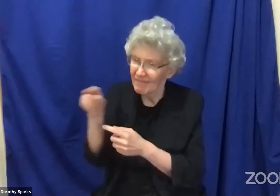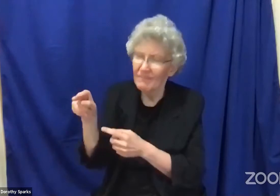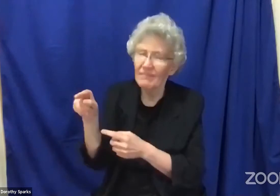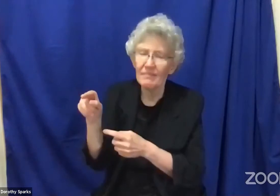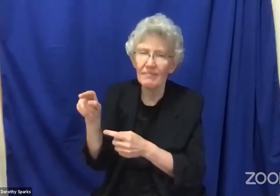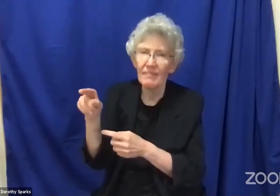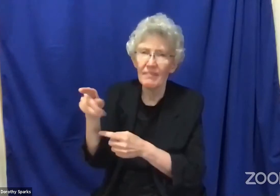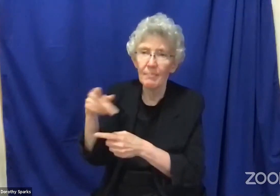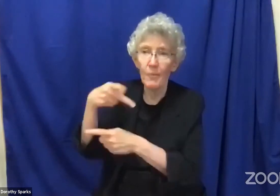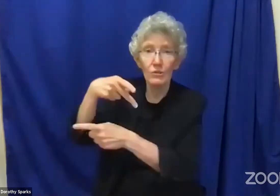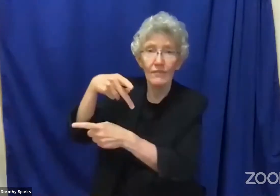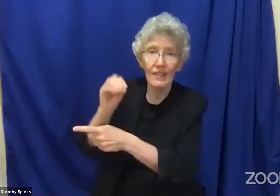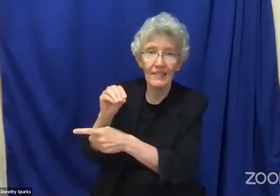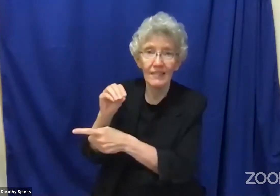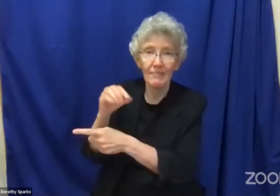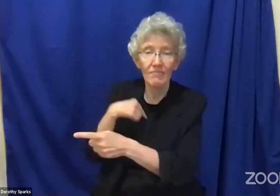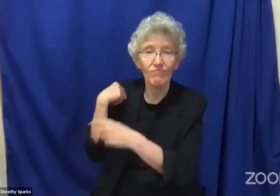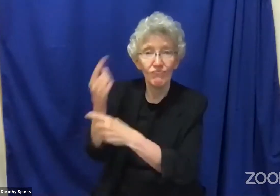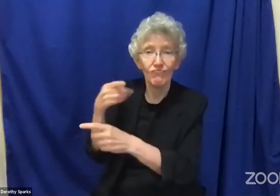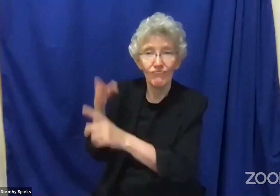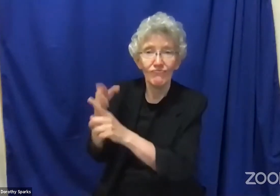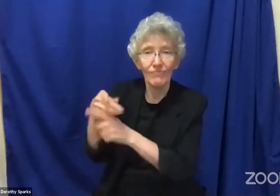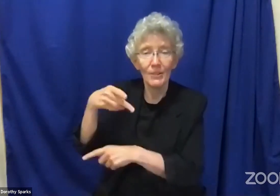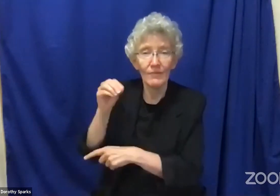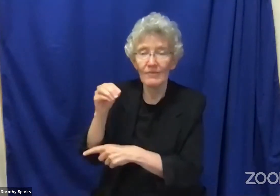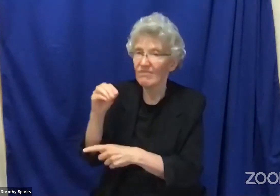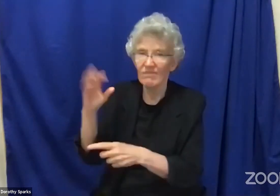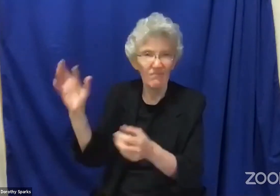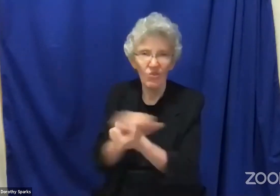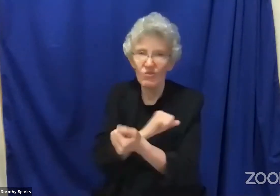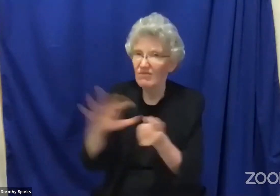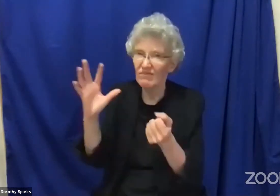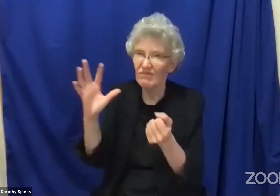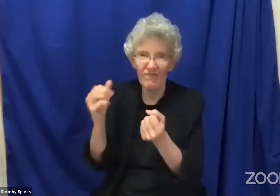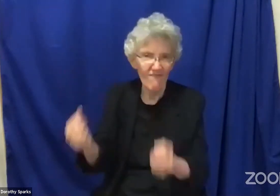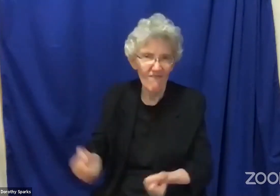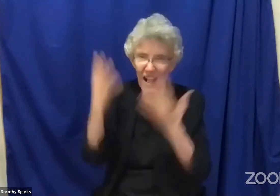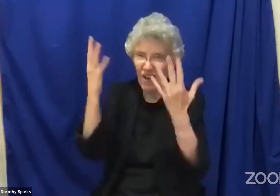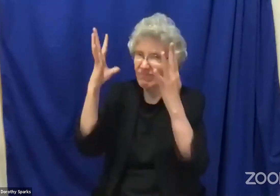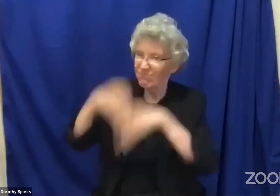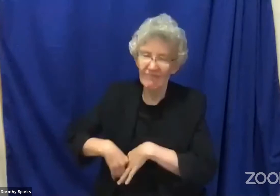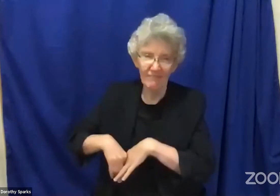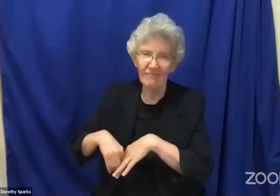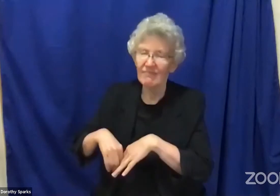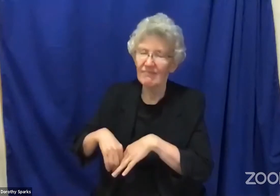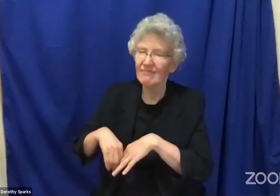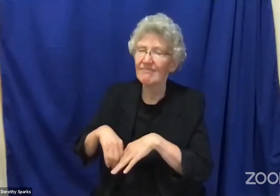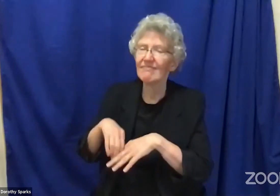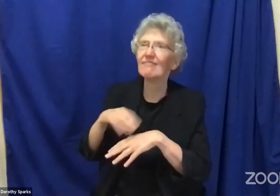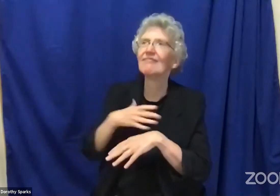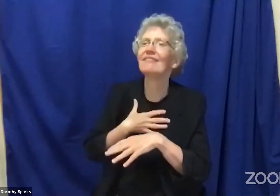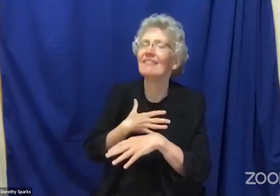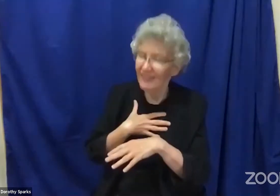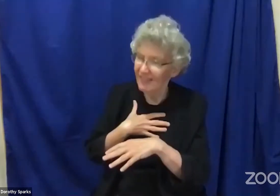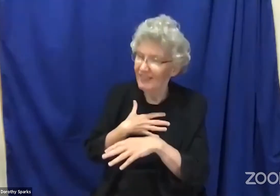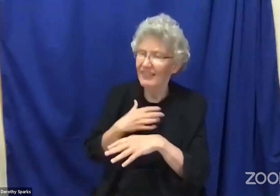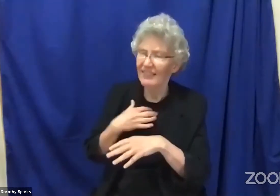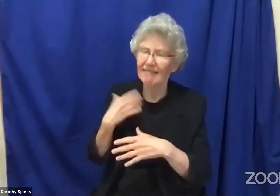And then one block from there at the post office that was the neighborhood office was now